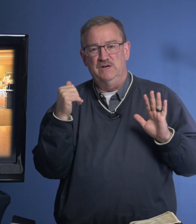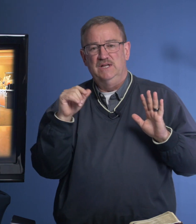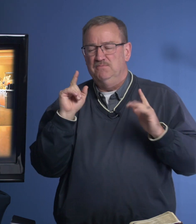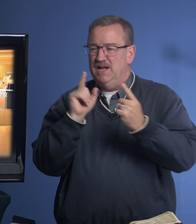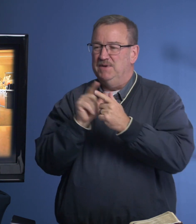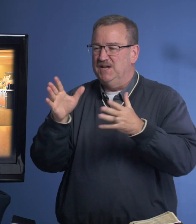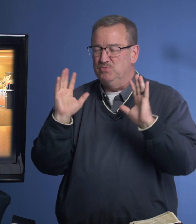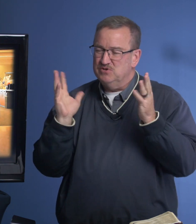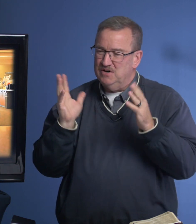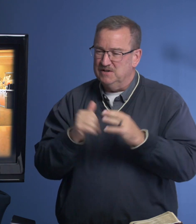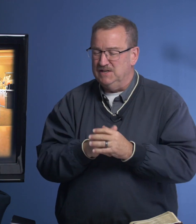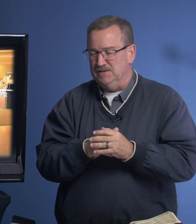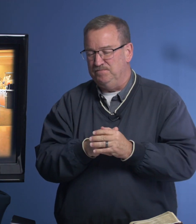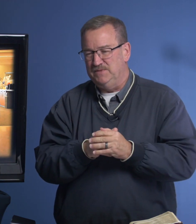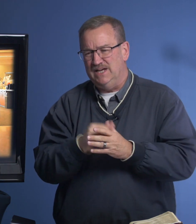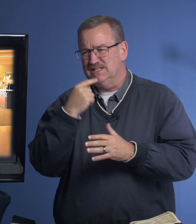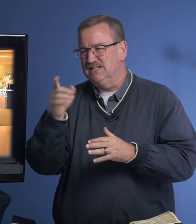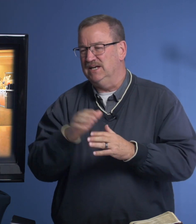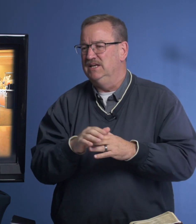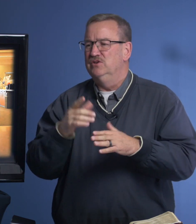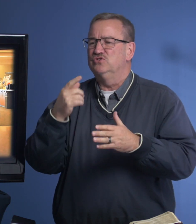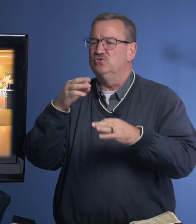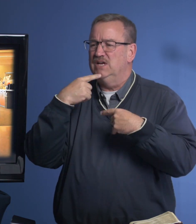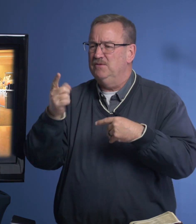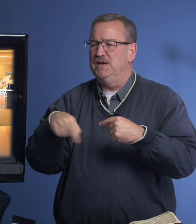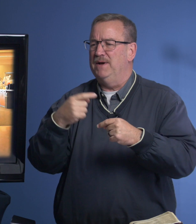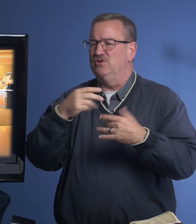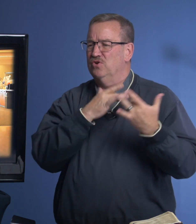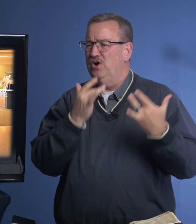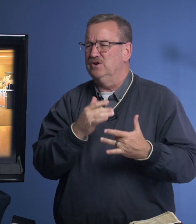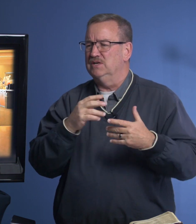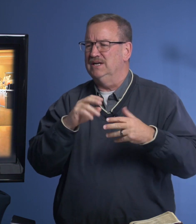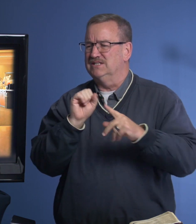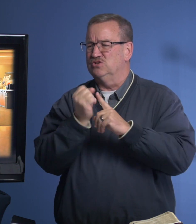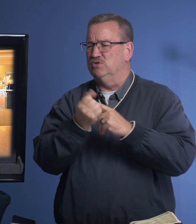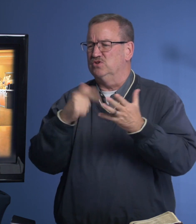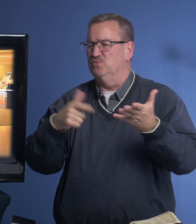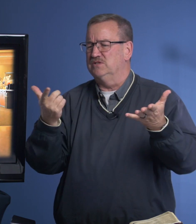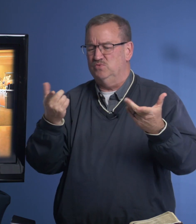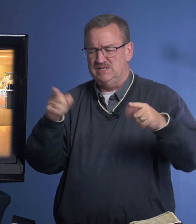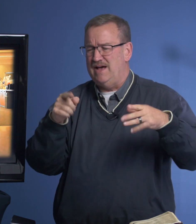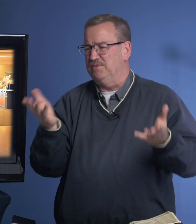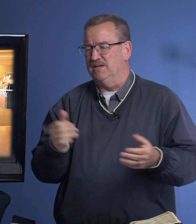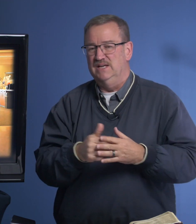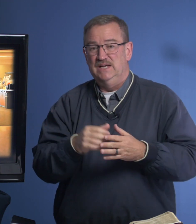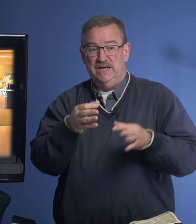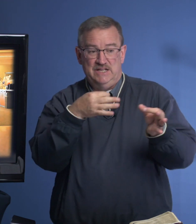But I met him. We were talking. And I said, so tell me about your heart situation. What's happening? And he